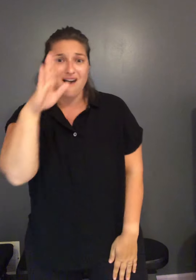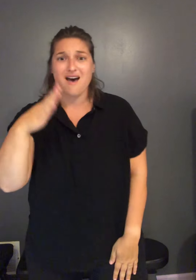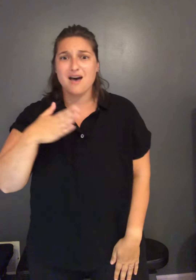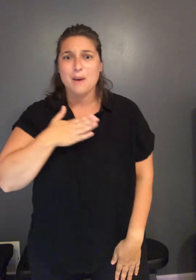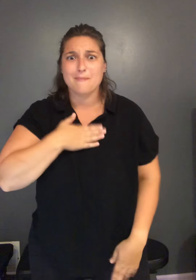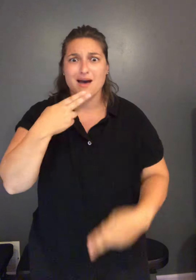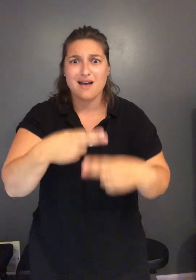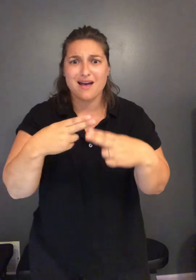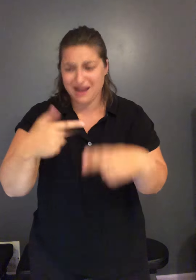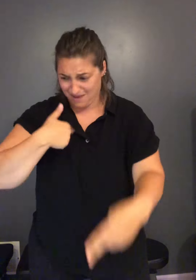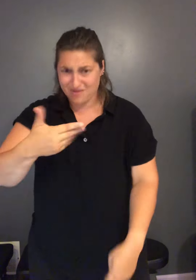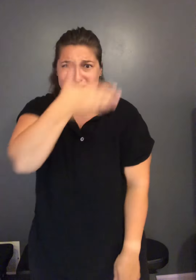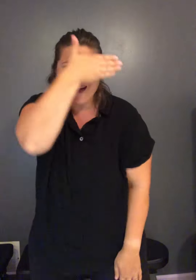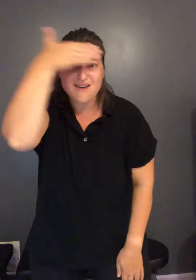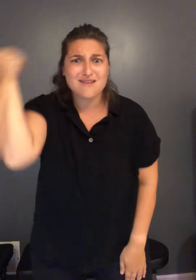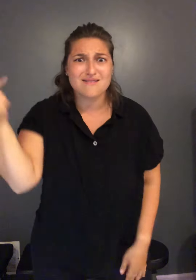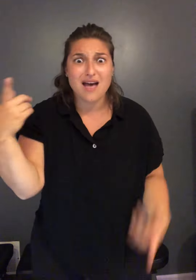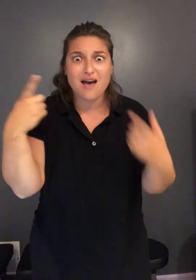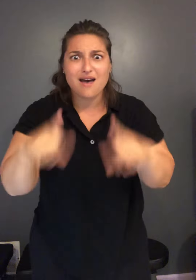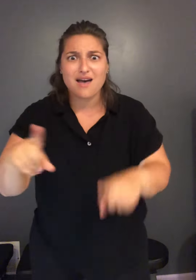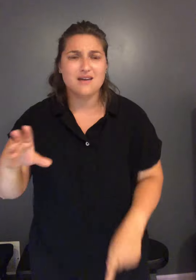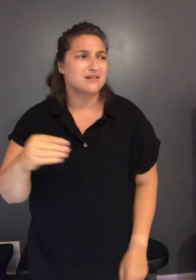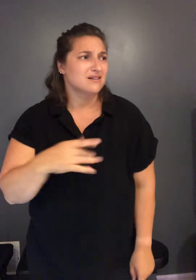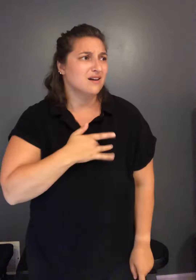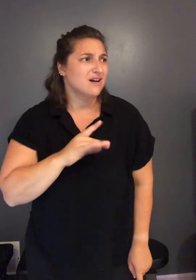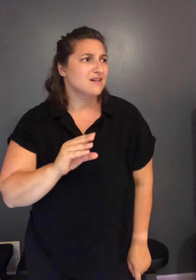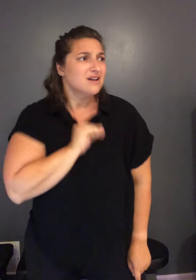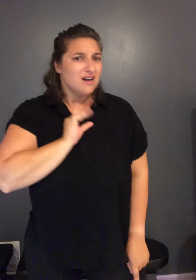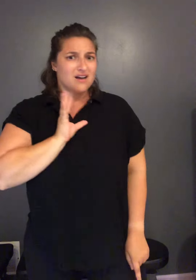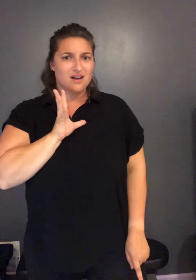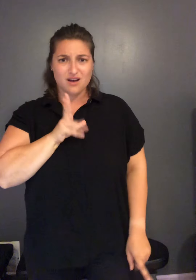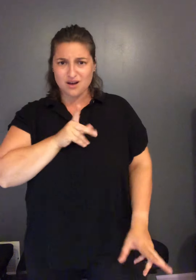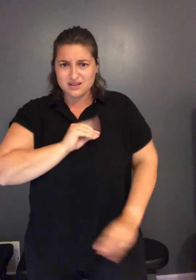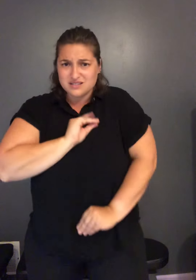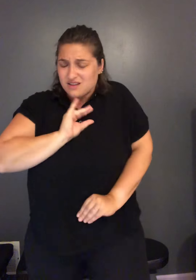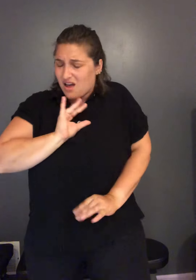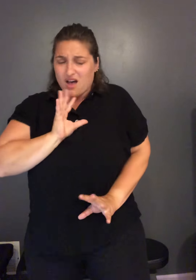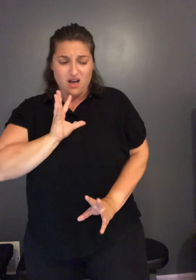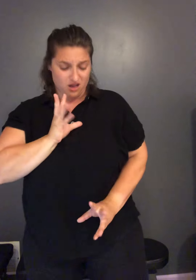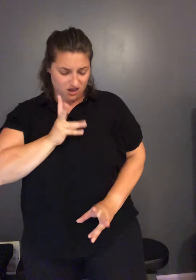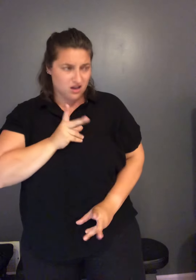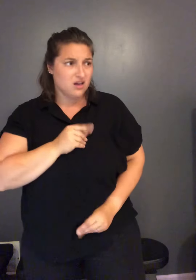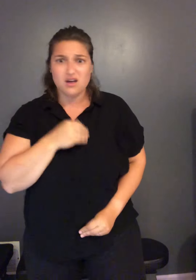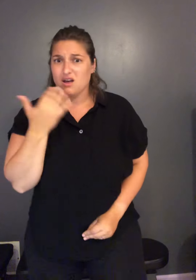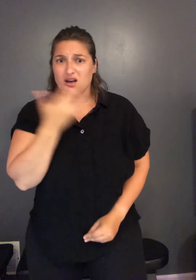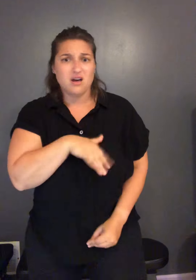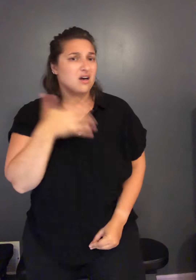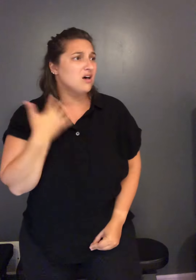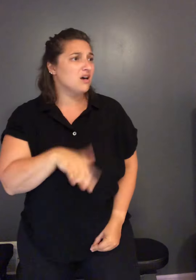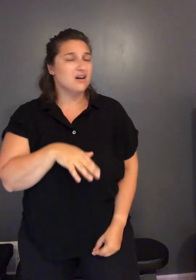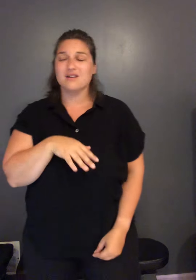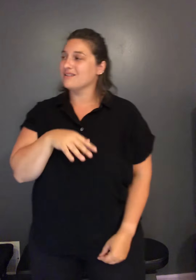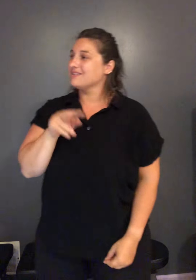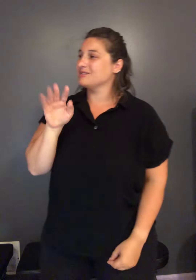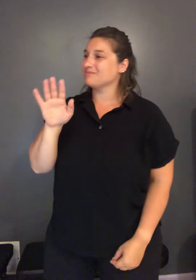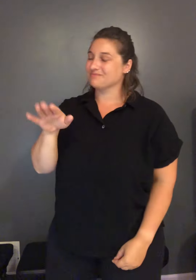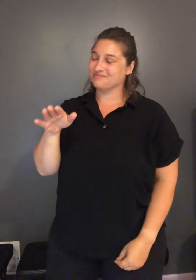hi I forgot my day and days and more art of fame and art of fame this is not a game you strike